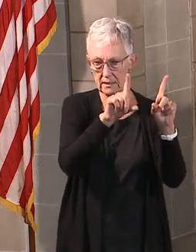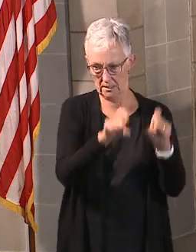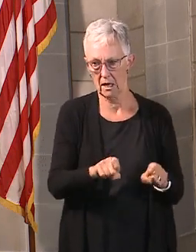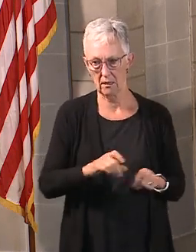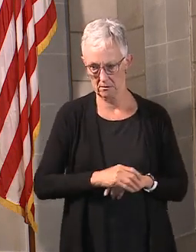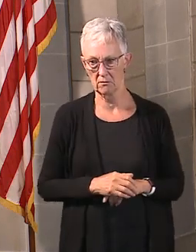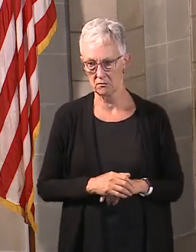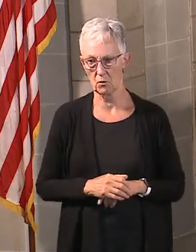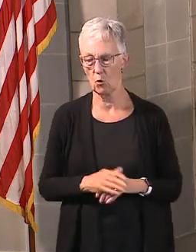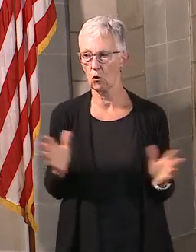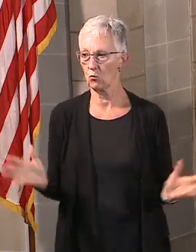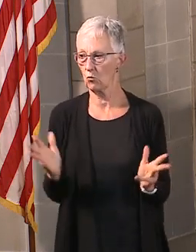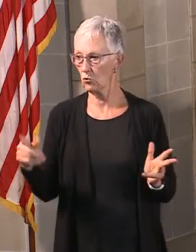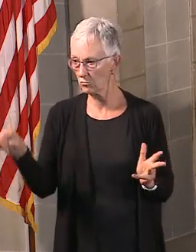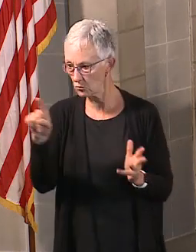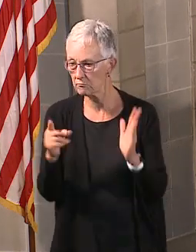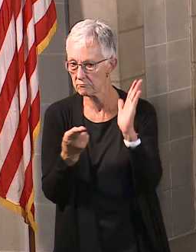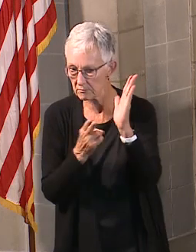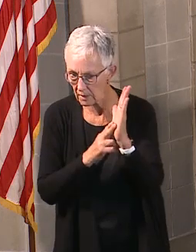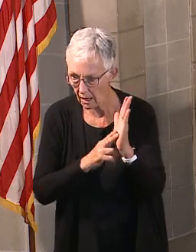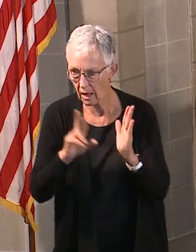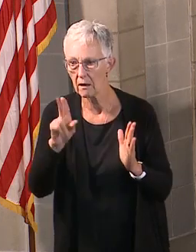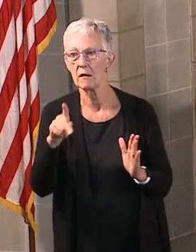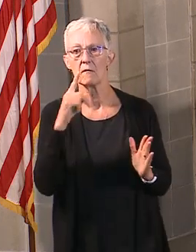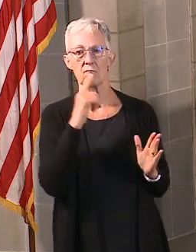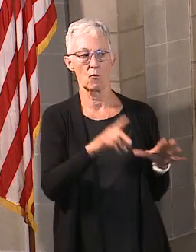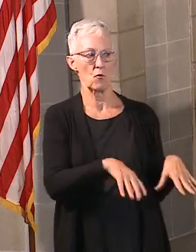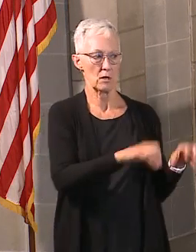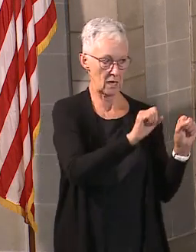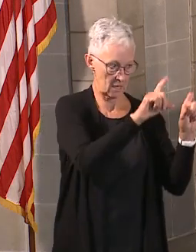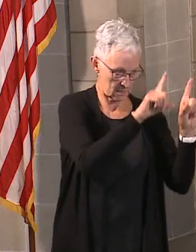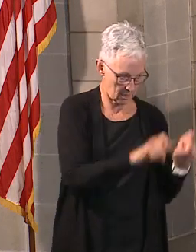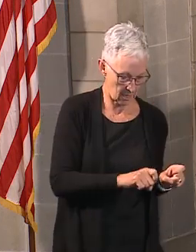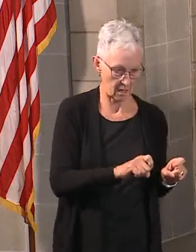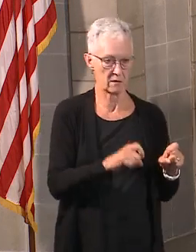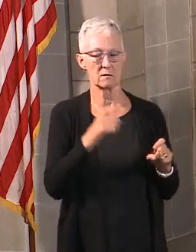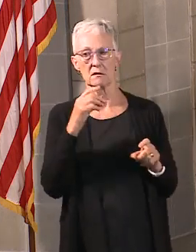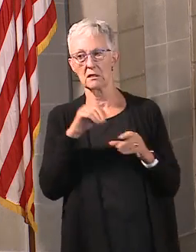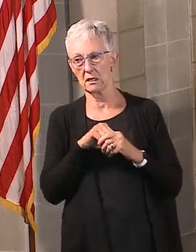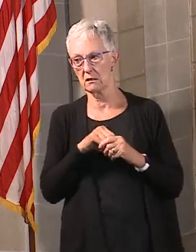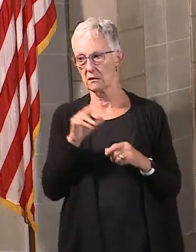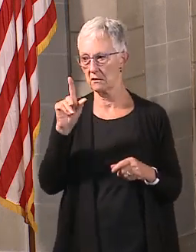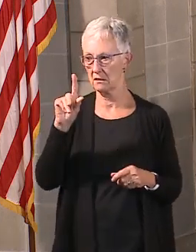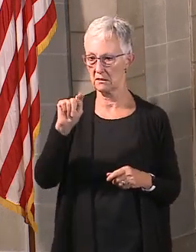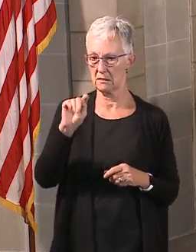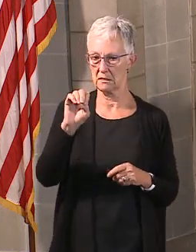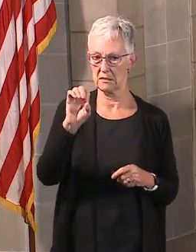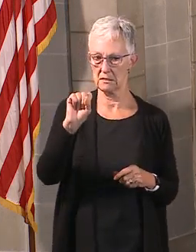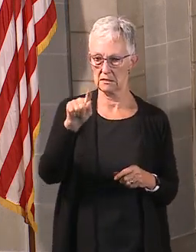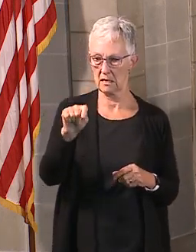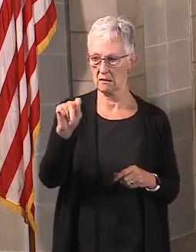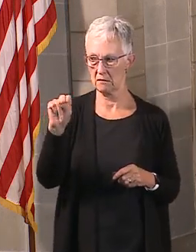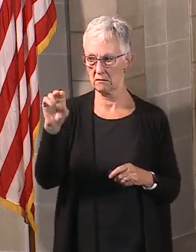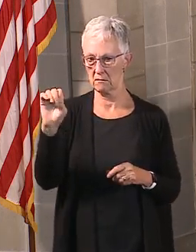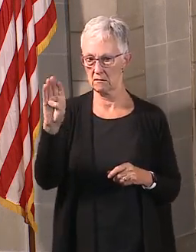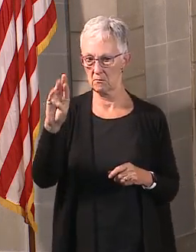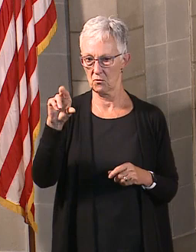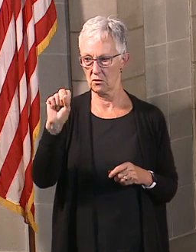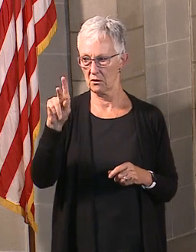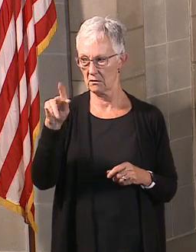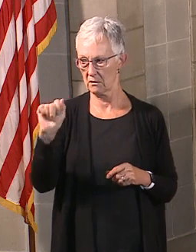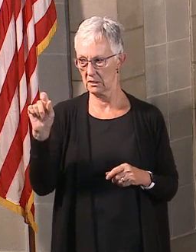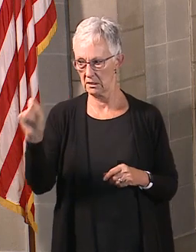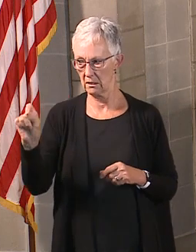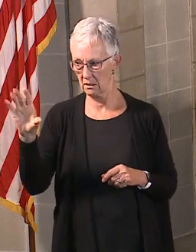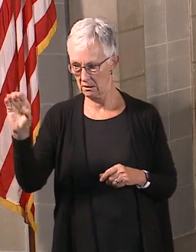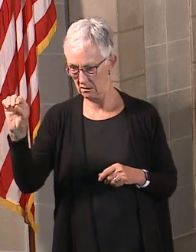state combat coronavirus here in Nebraska. So please consider signing up for testnebraska.com. Now, one of the